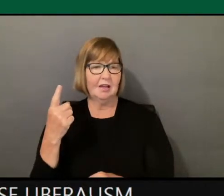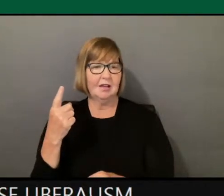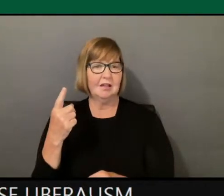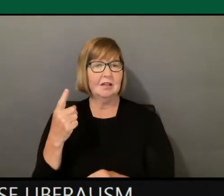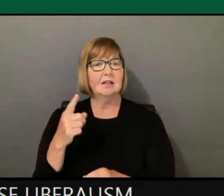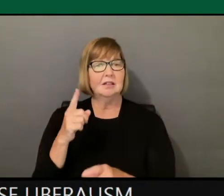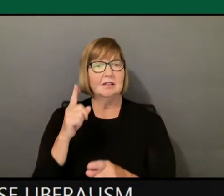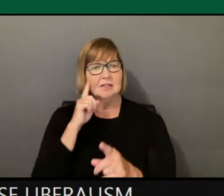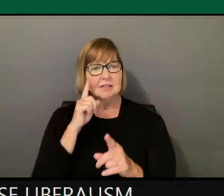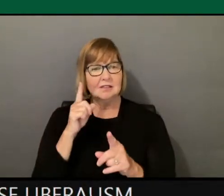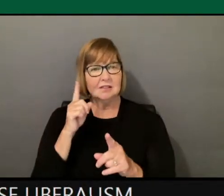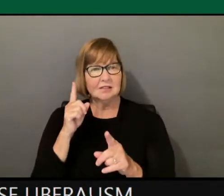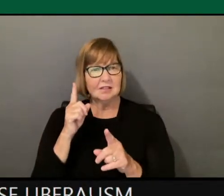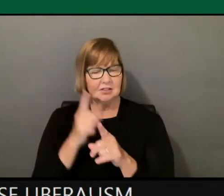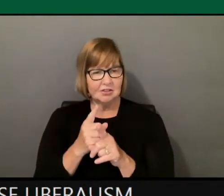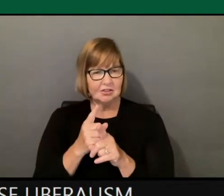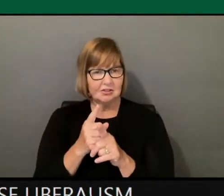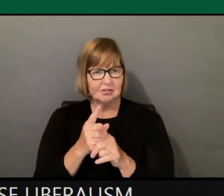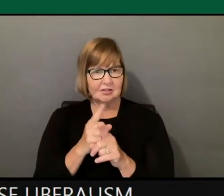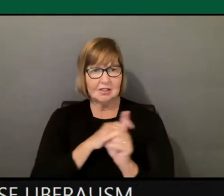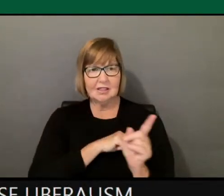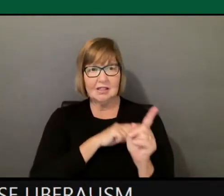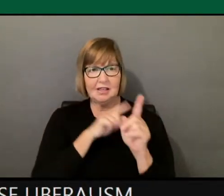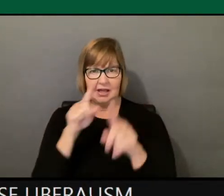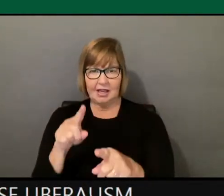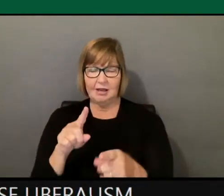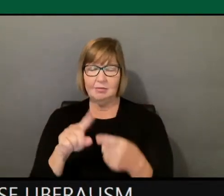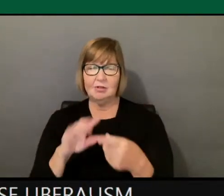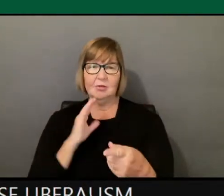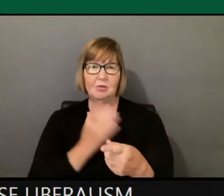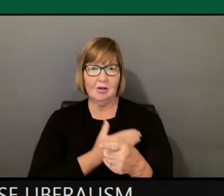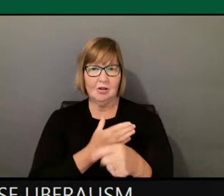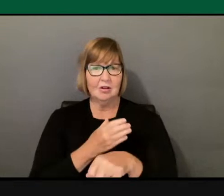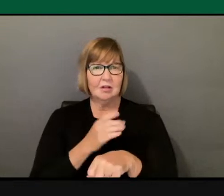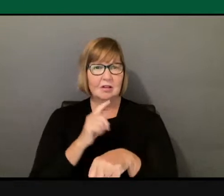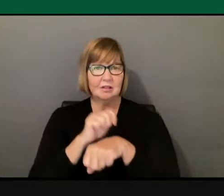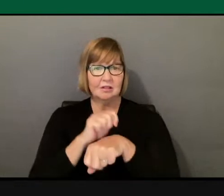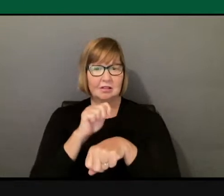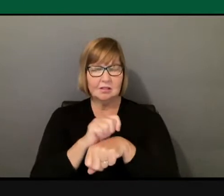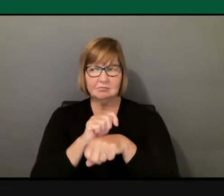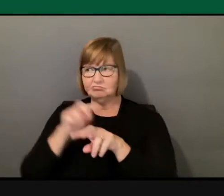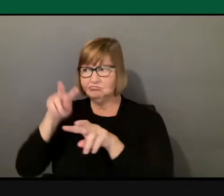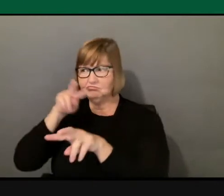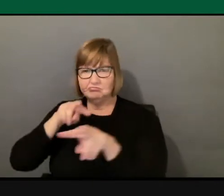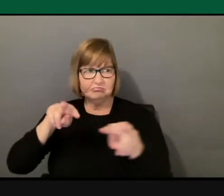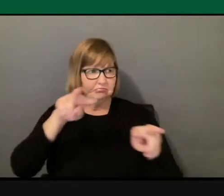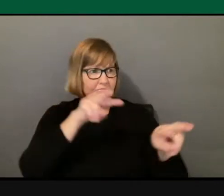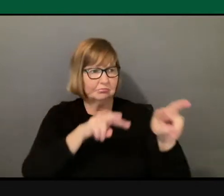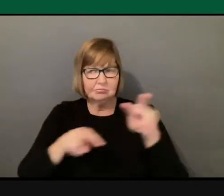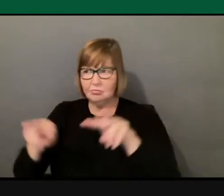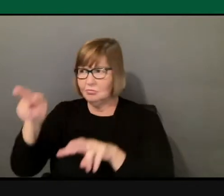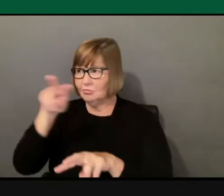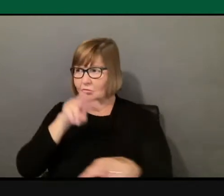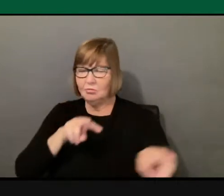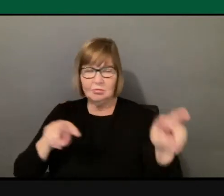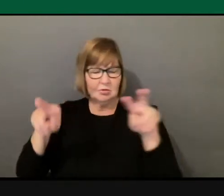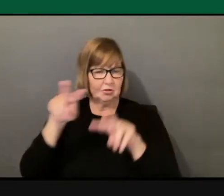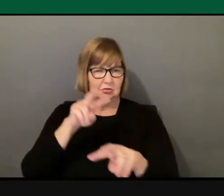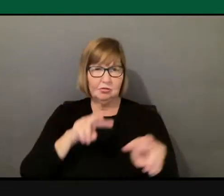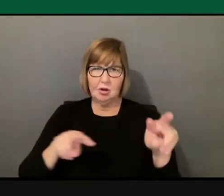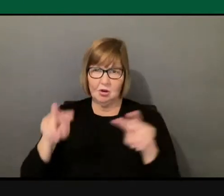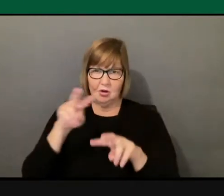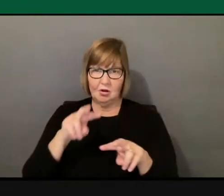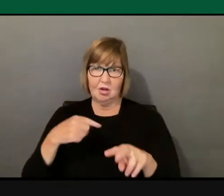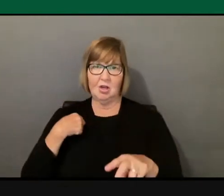came without being asked to our synagogue and they patrolled it. And they basically said, we